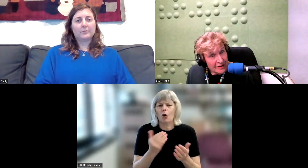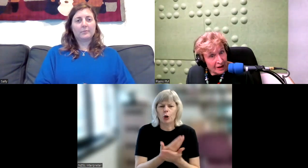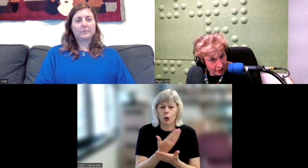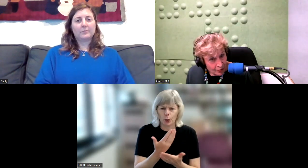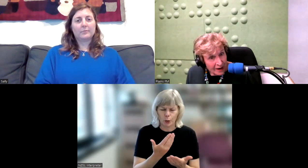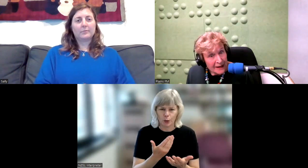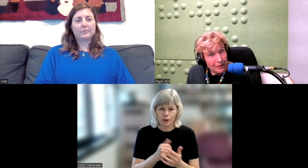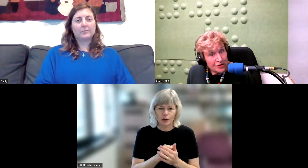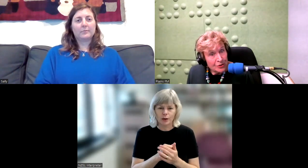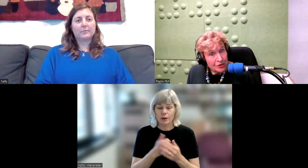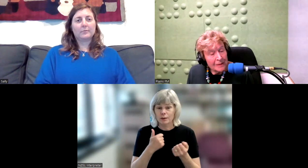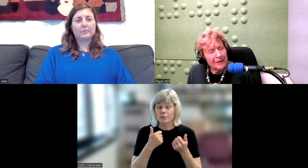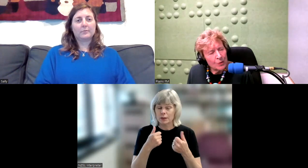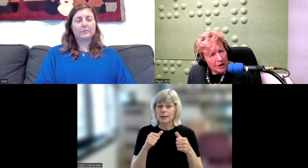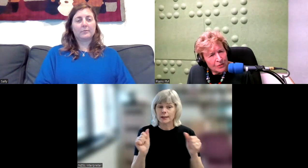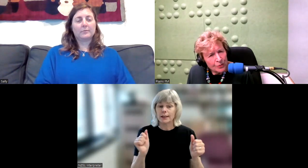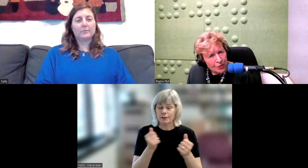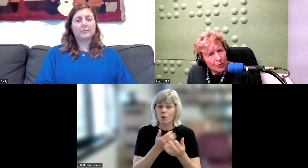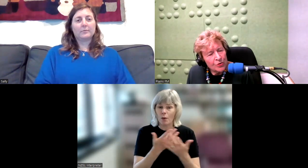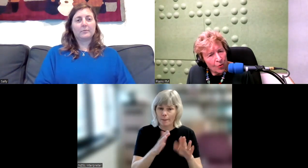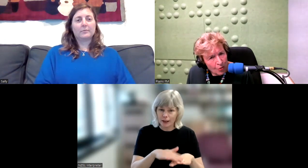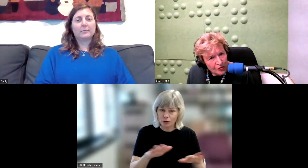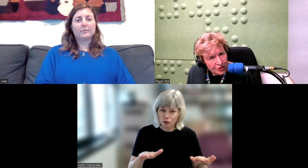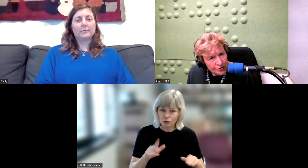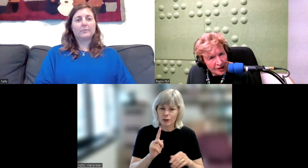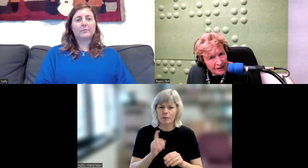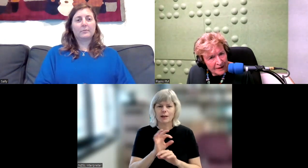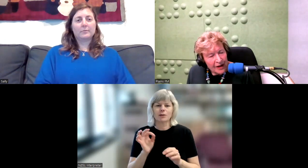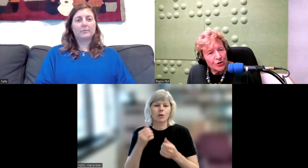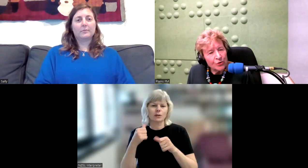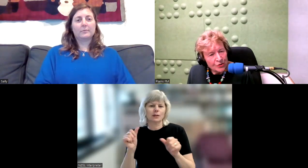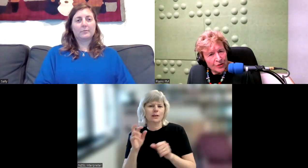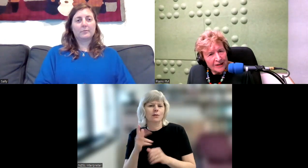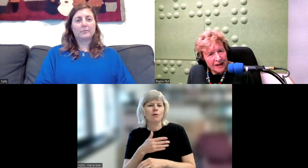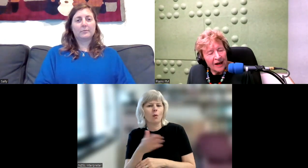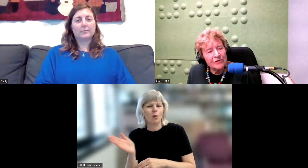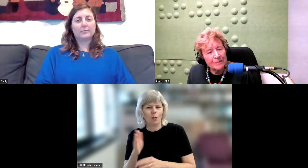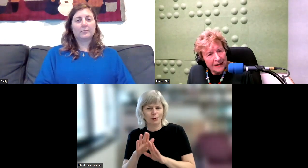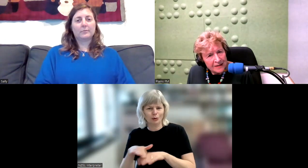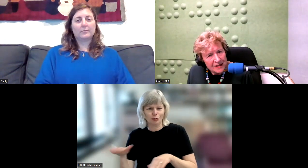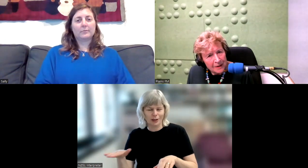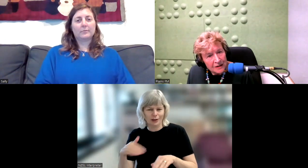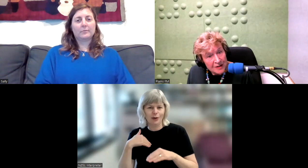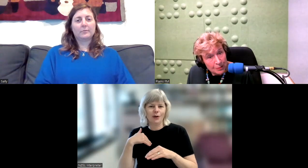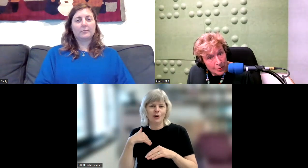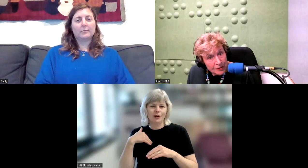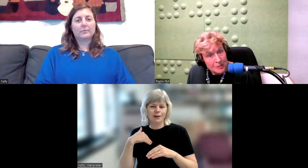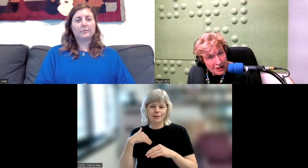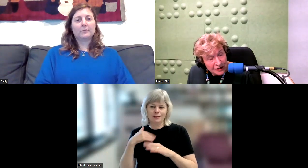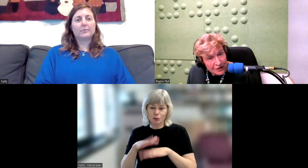quite a number of children, but it won't work with all the children. You do need to have a tremendous amount of support, especially for